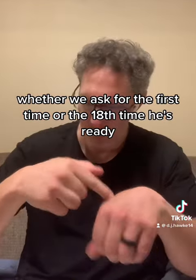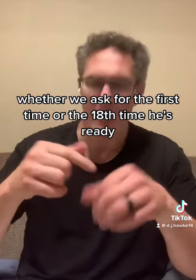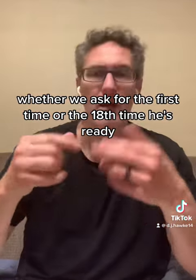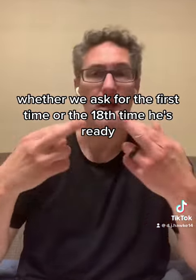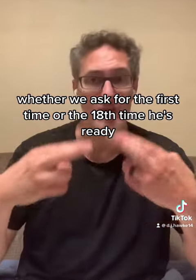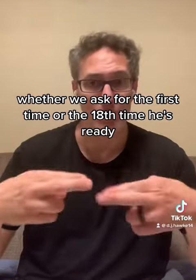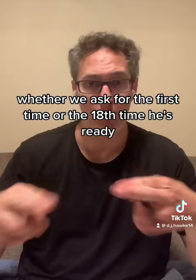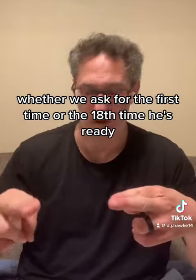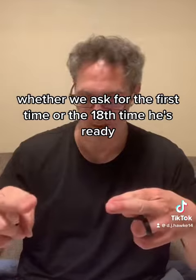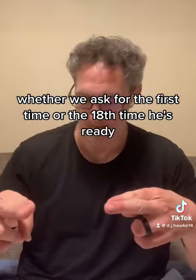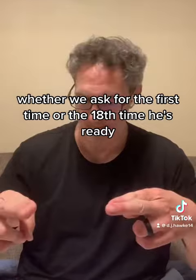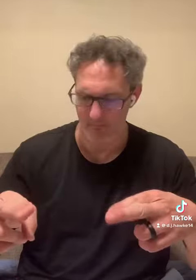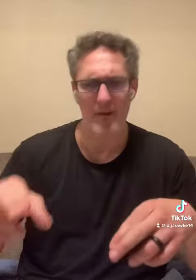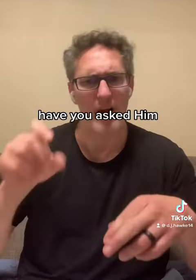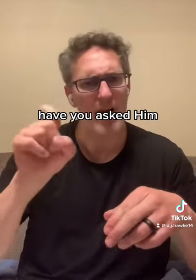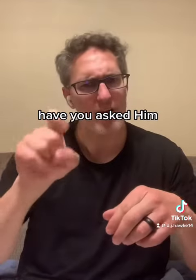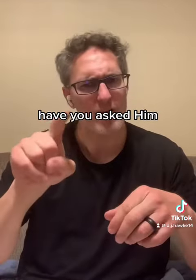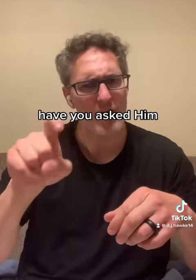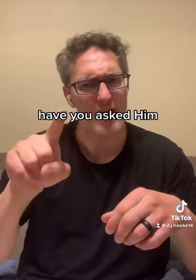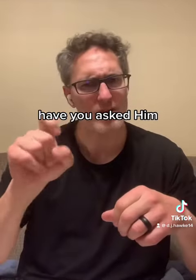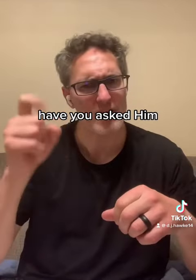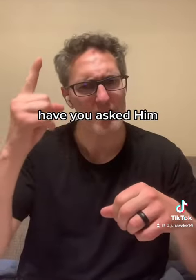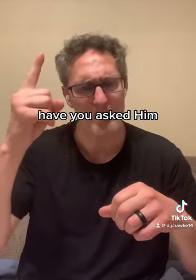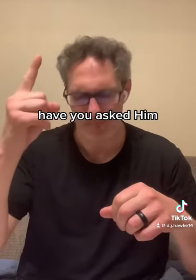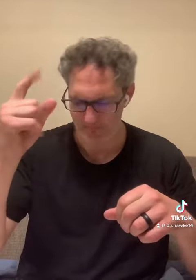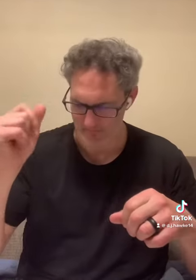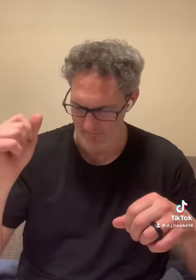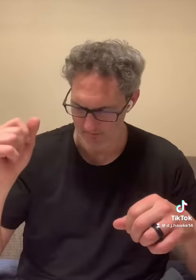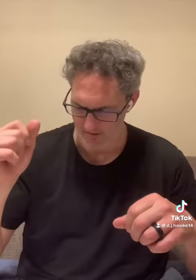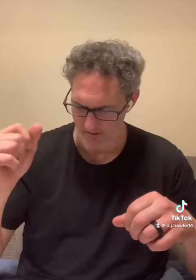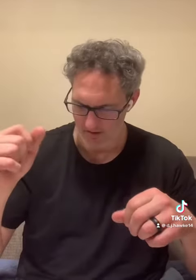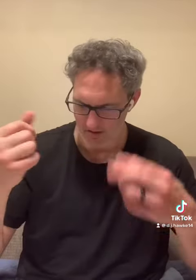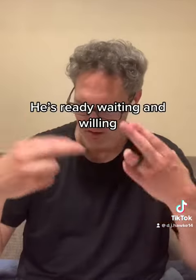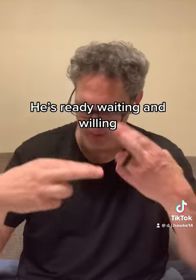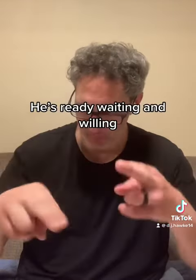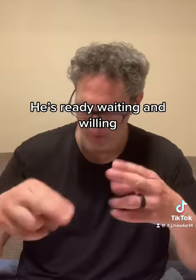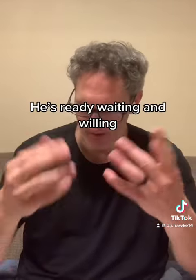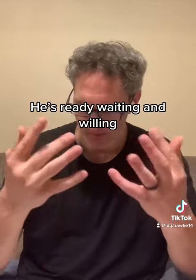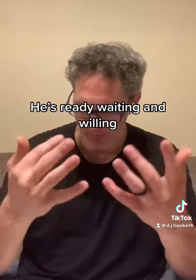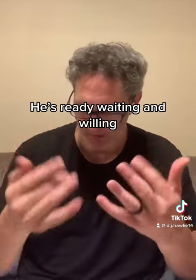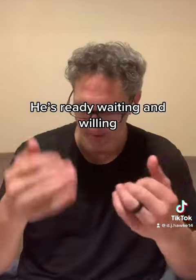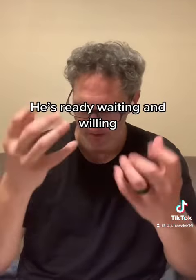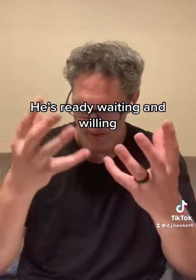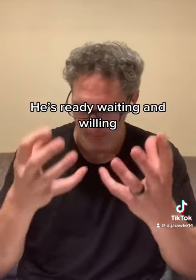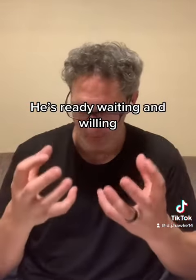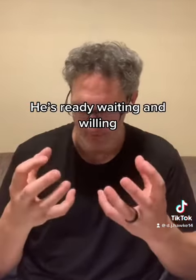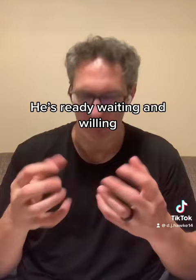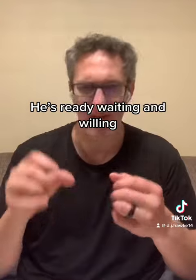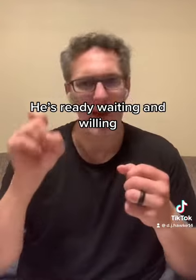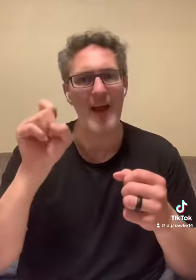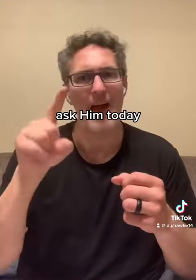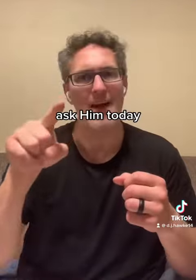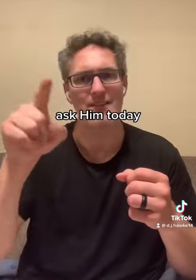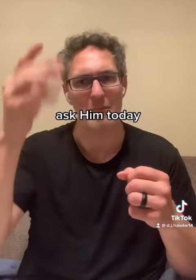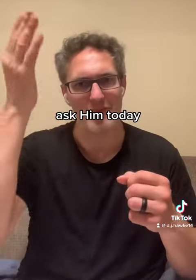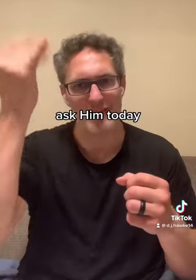He's ready. Have you asked Him? He's ready, reading, and asking today.